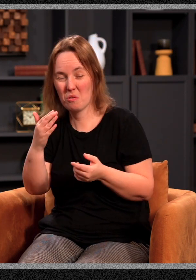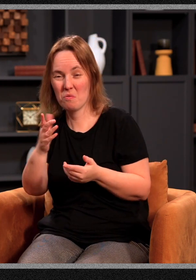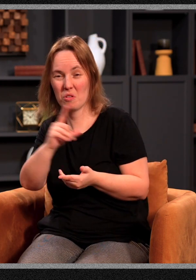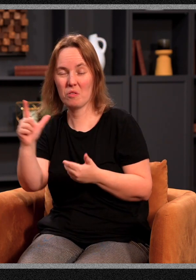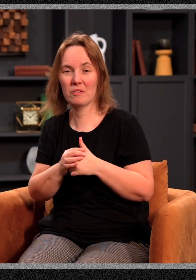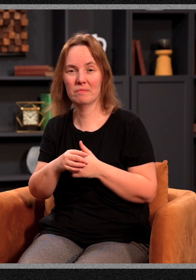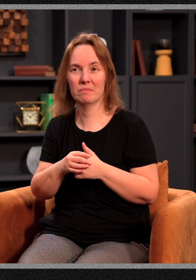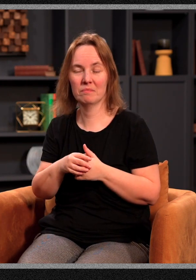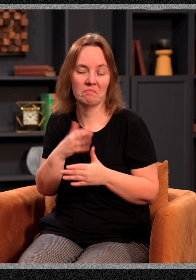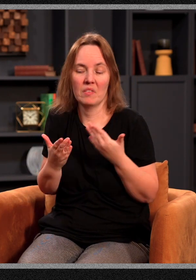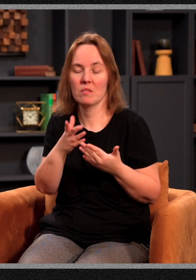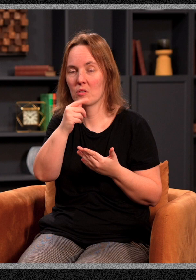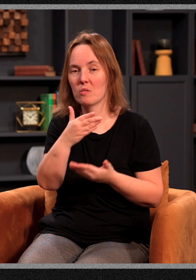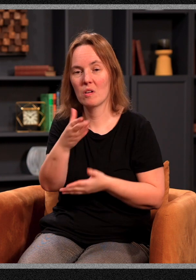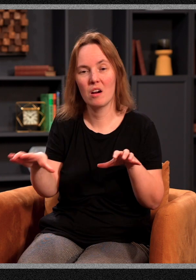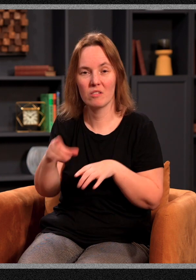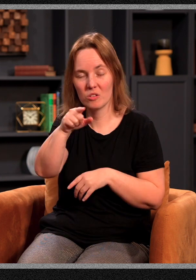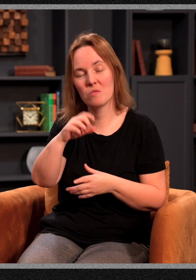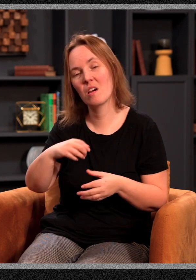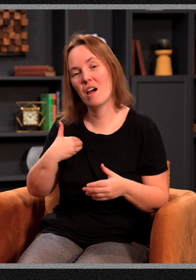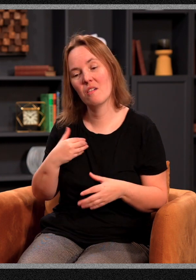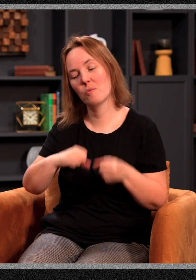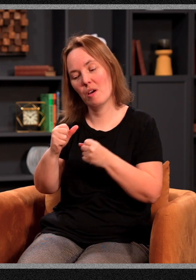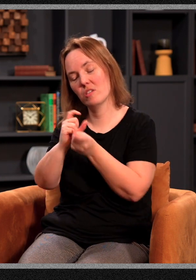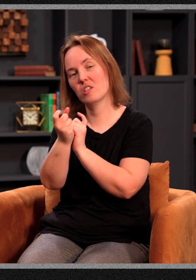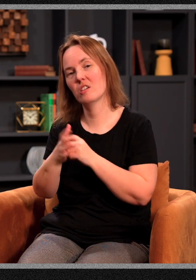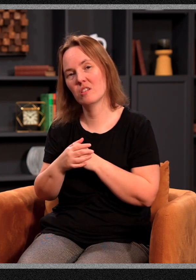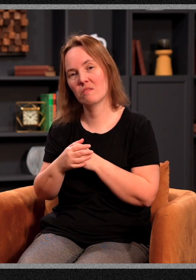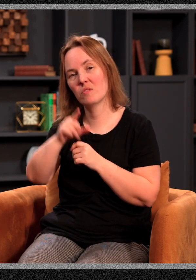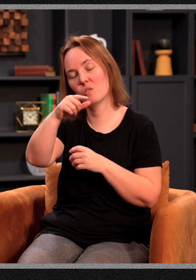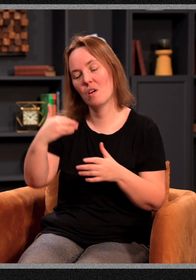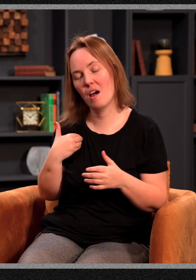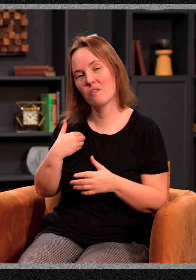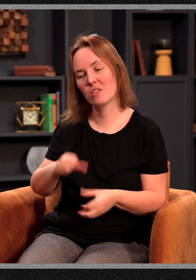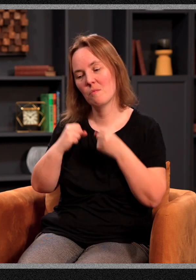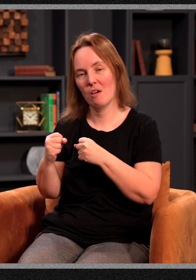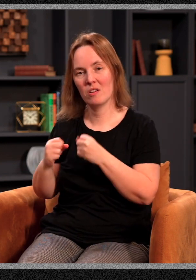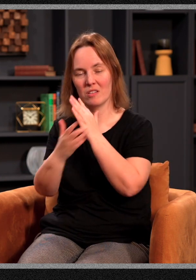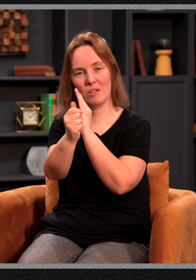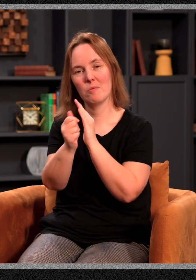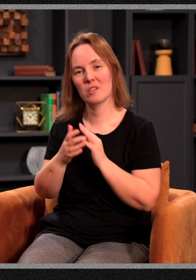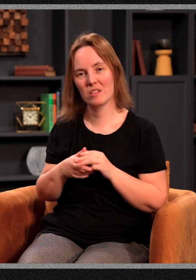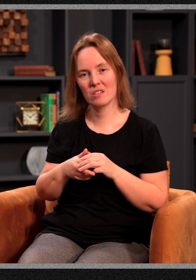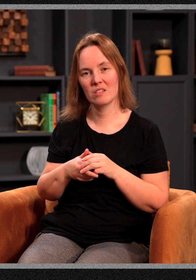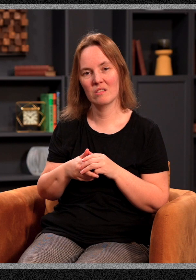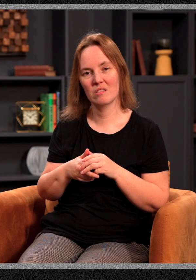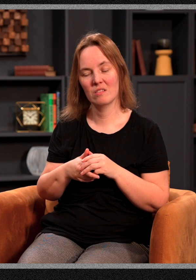or what you do, you have the power to change. You have the power, the capabilities to actually